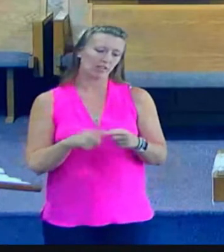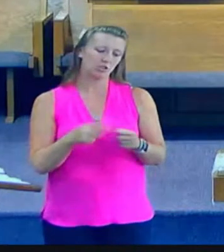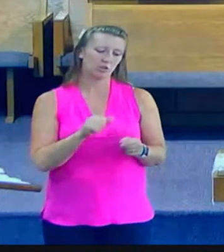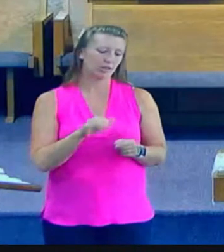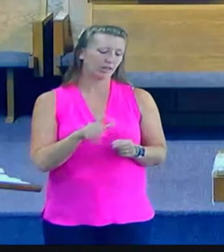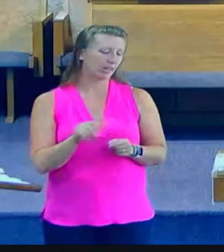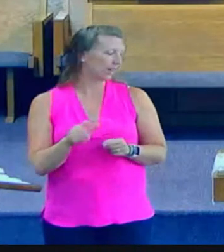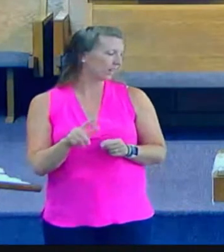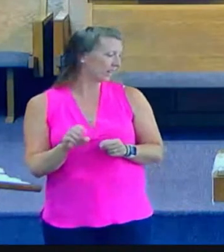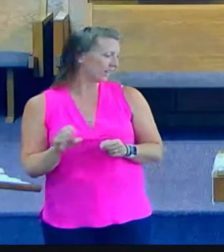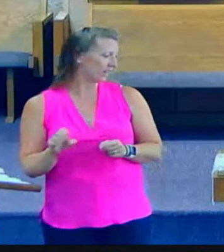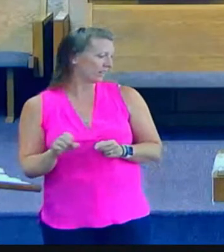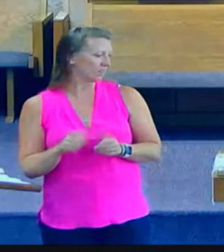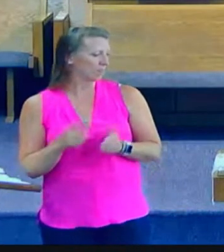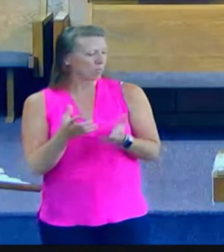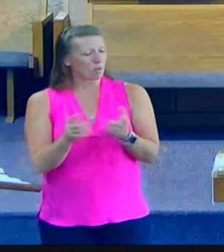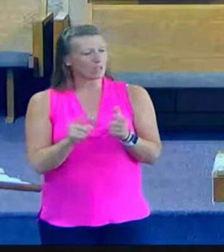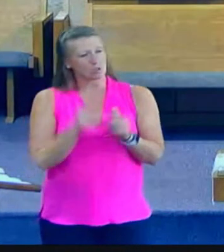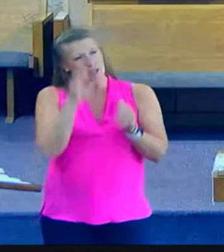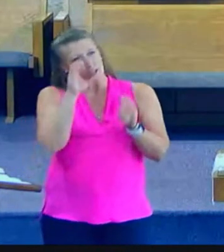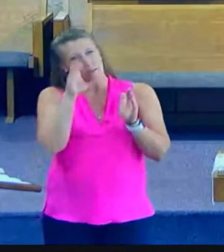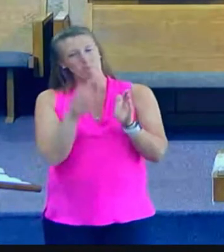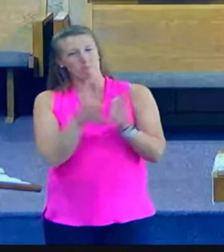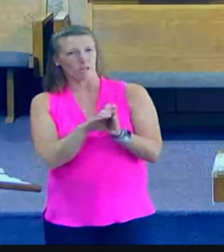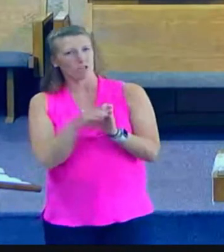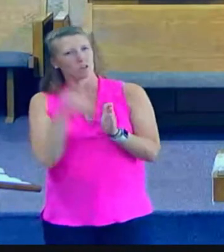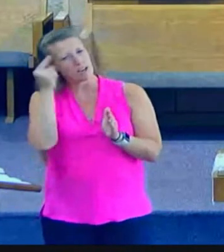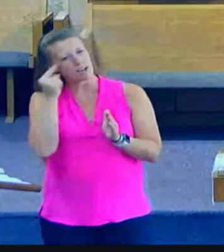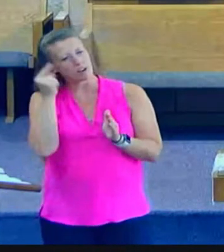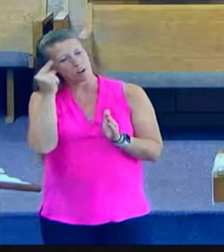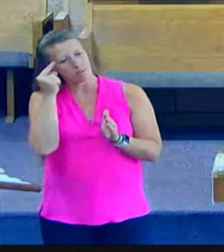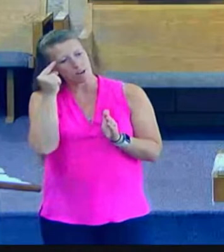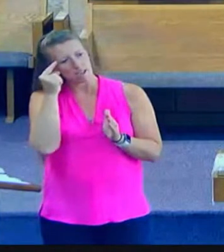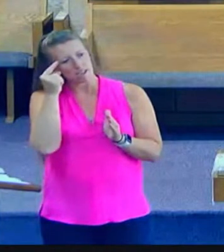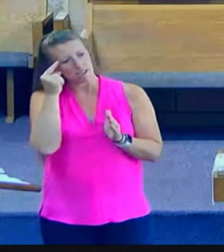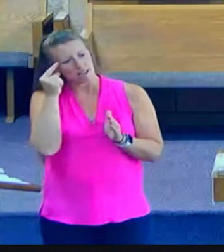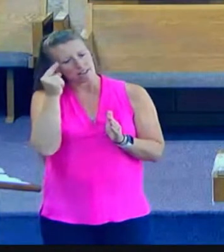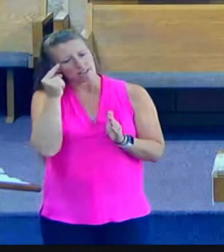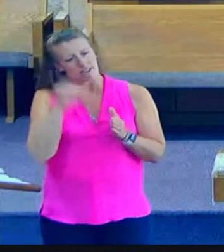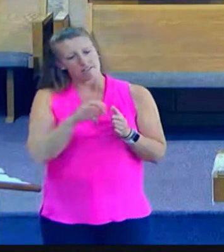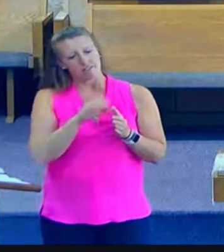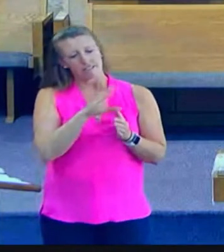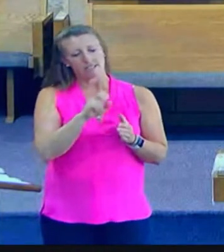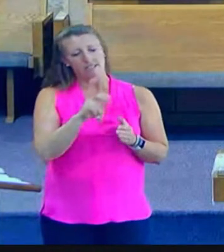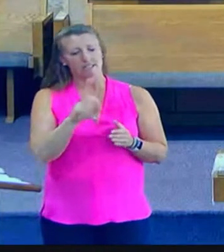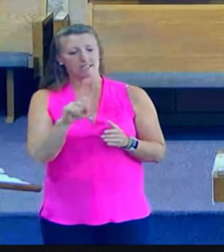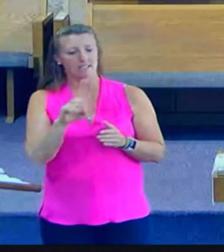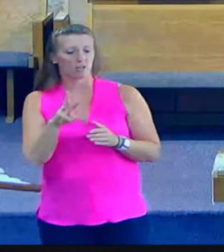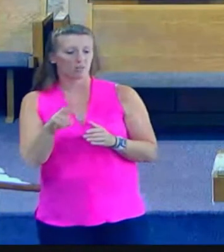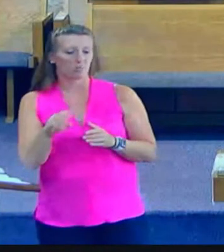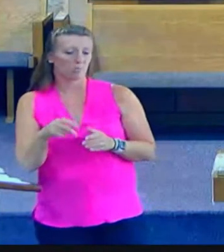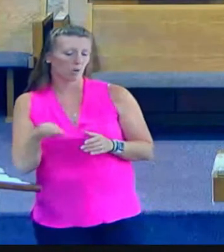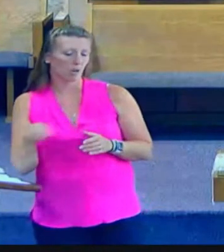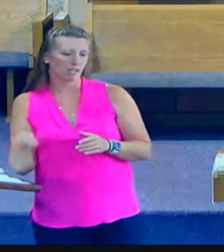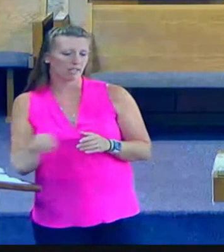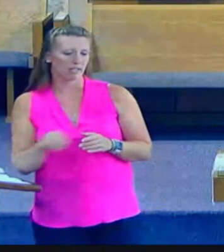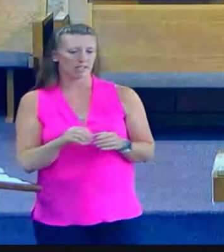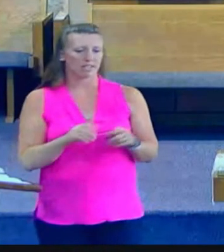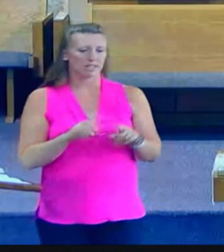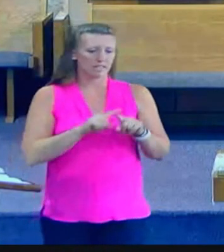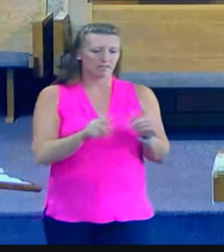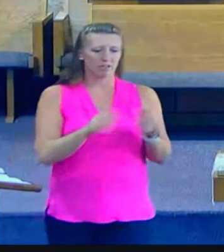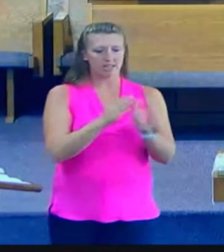I want you to have an image in your mind today. I want you to think of Centerpoint, Walker, and